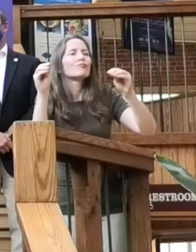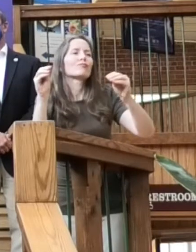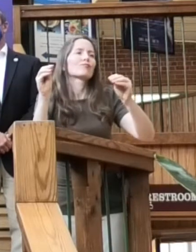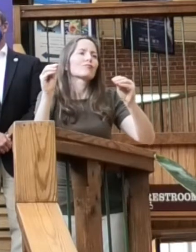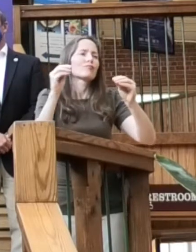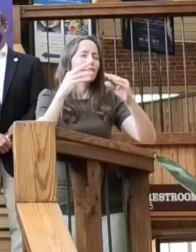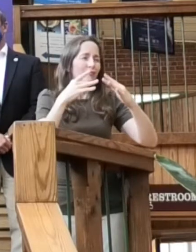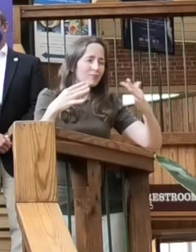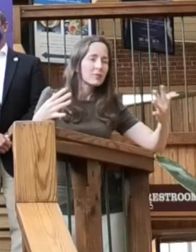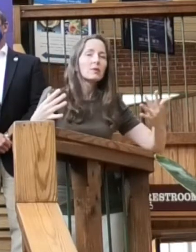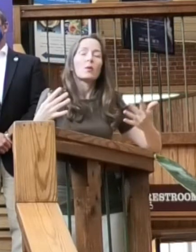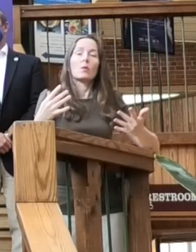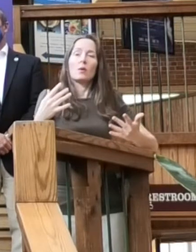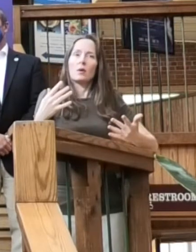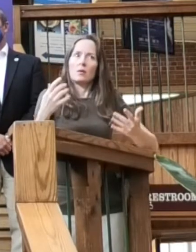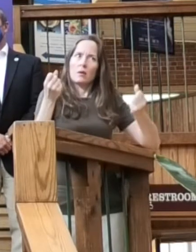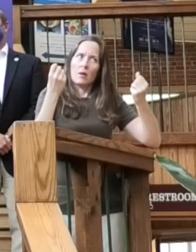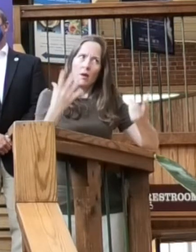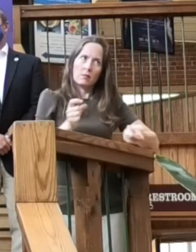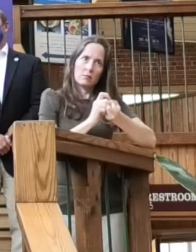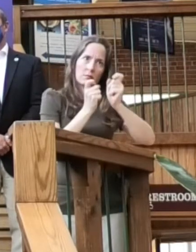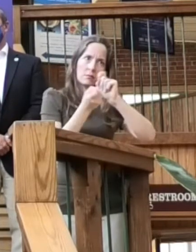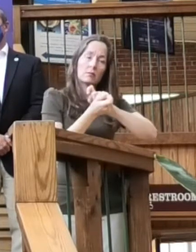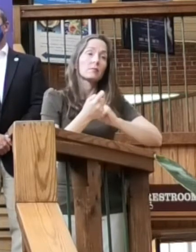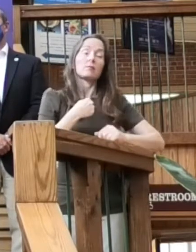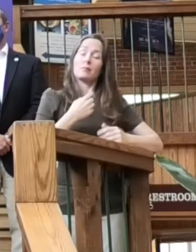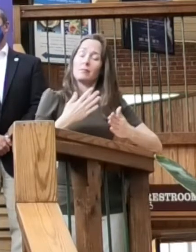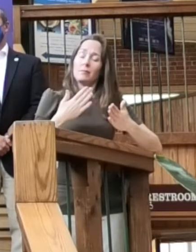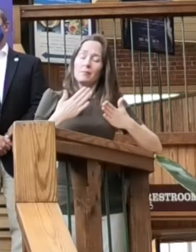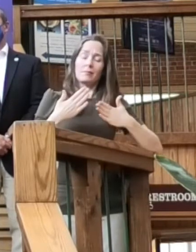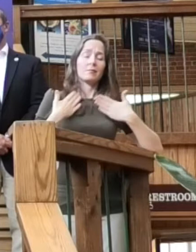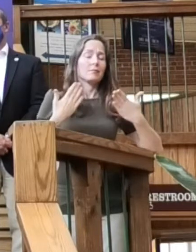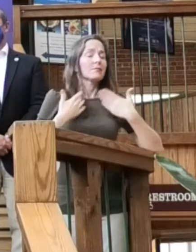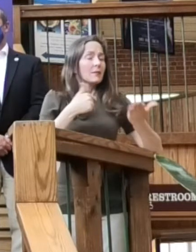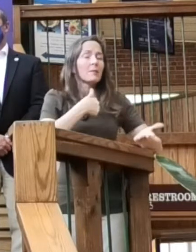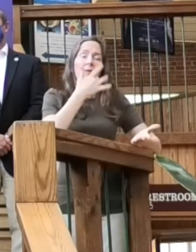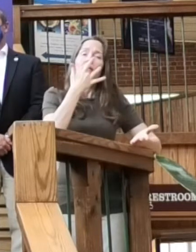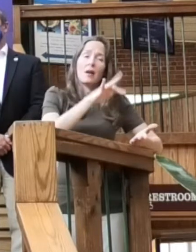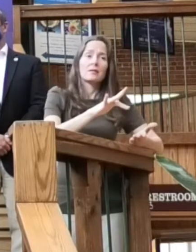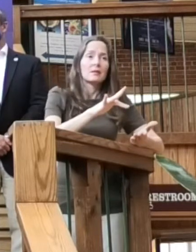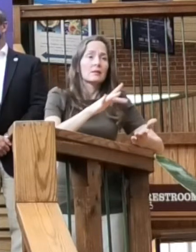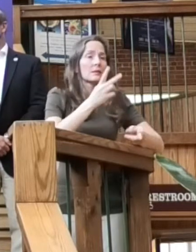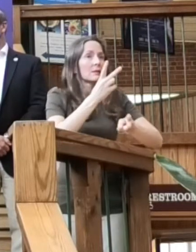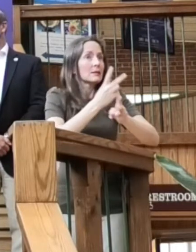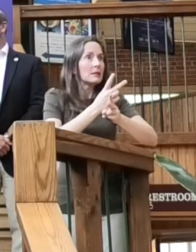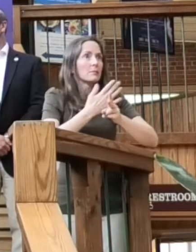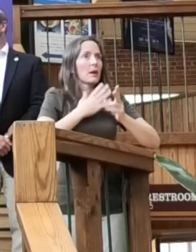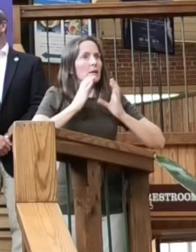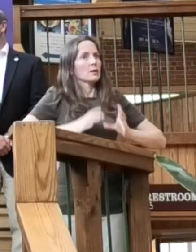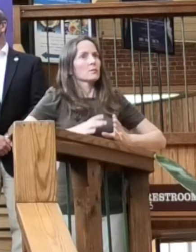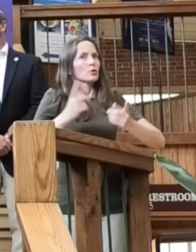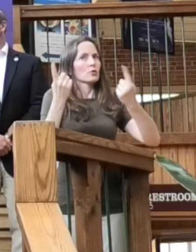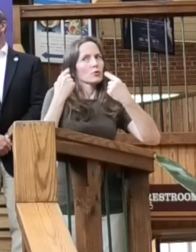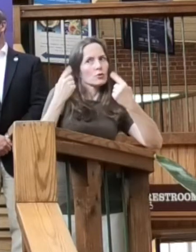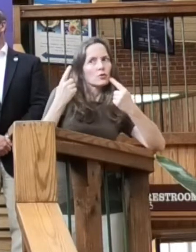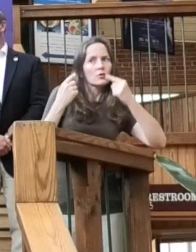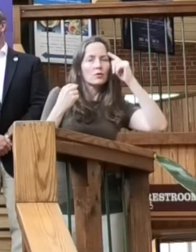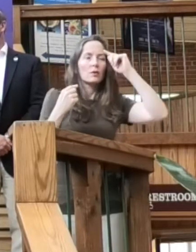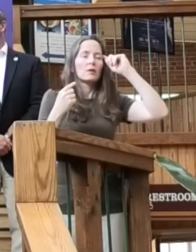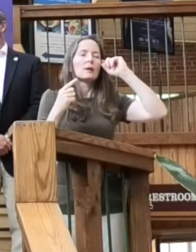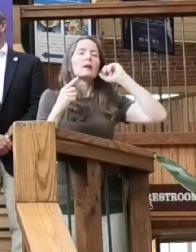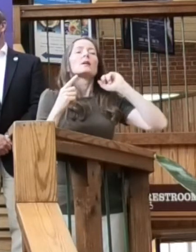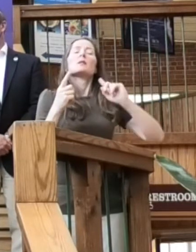customers, and they're actually supporting me through this. But at the same time, there were a lot of other changes that needed to be done.